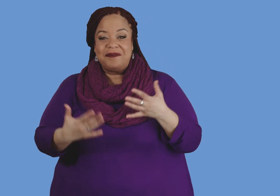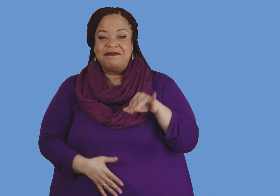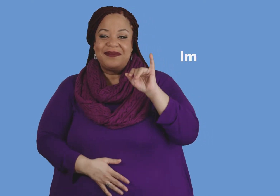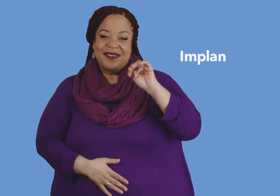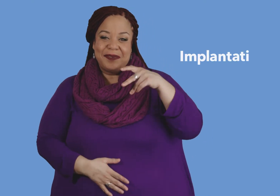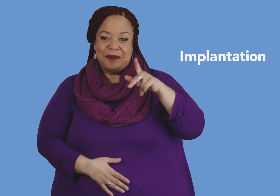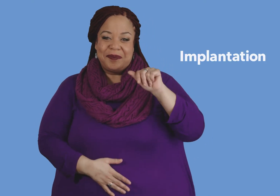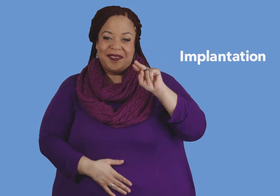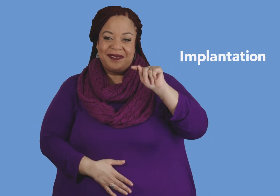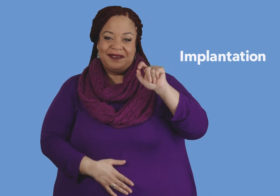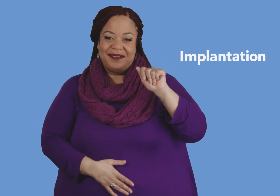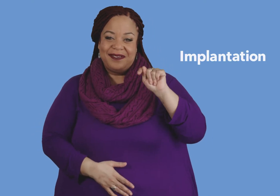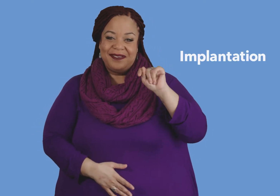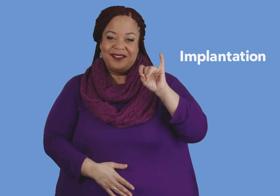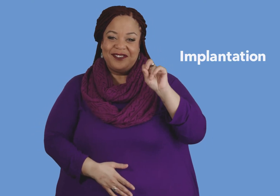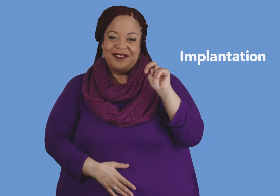called implantation.